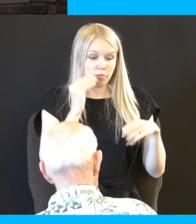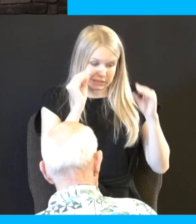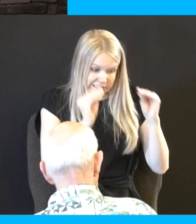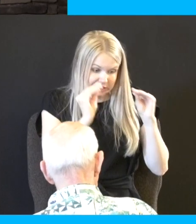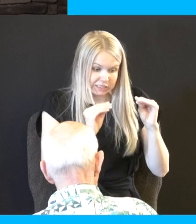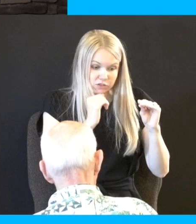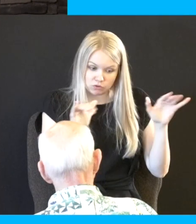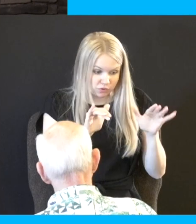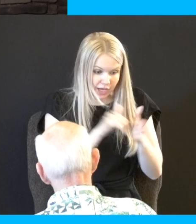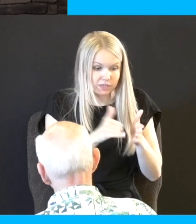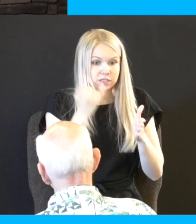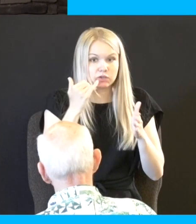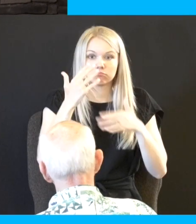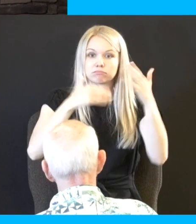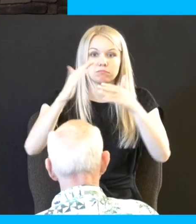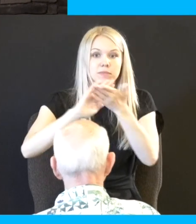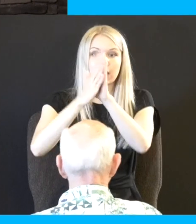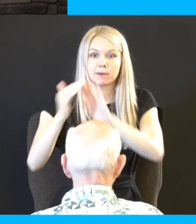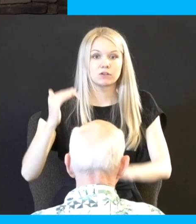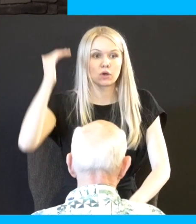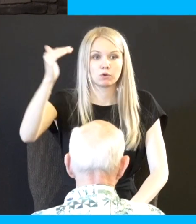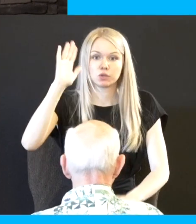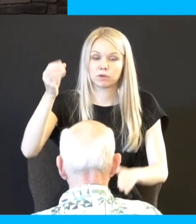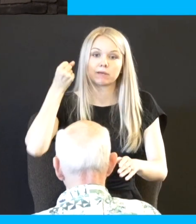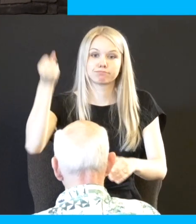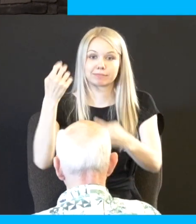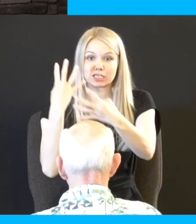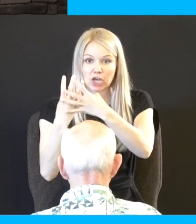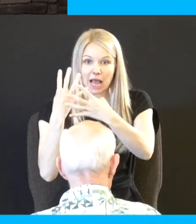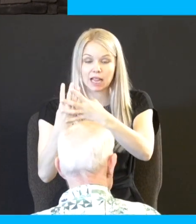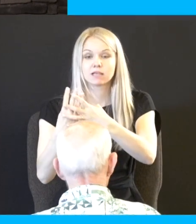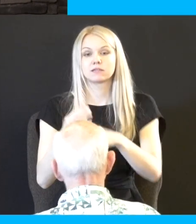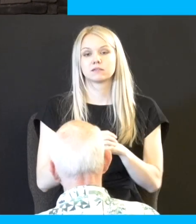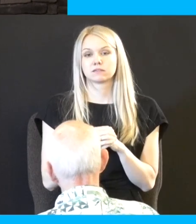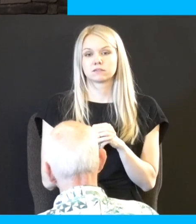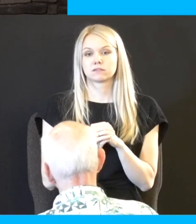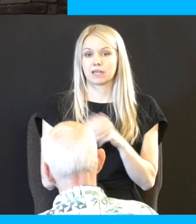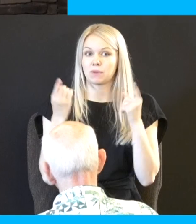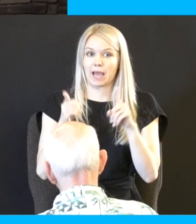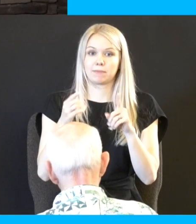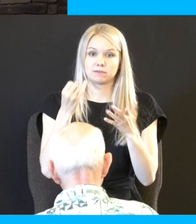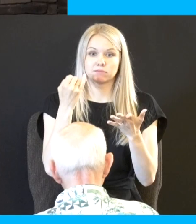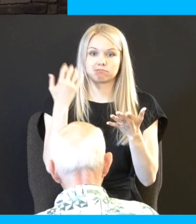that's what you're teaching little lessons that you extrapolate out let me tell you what happens to you out in the world so once again